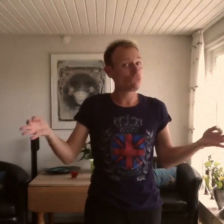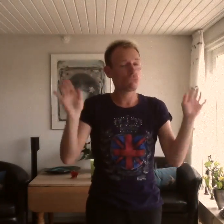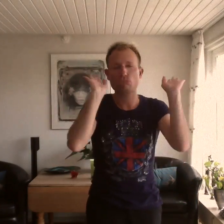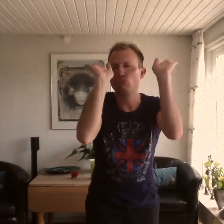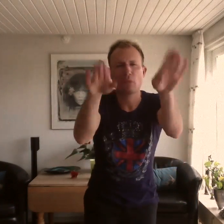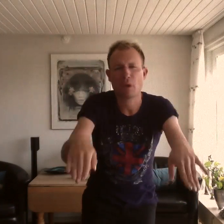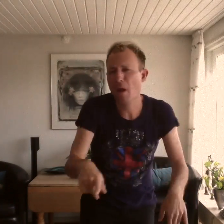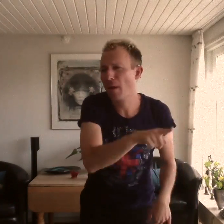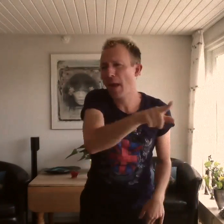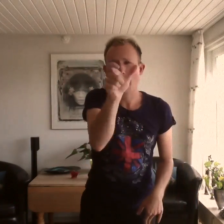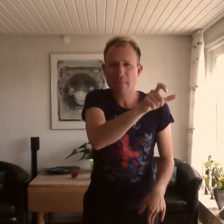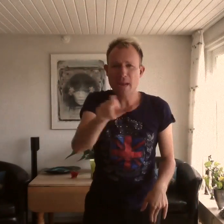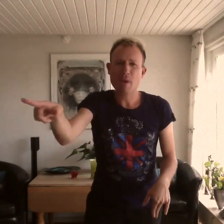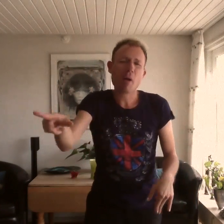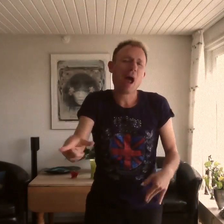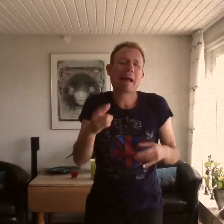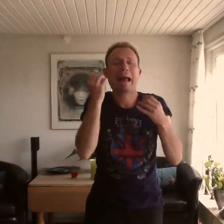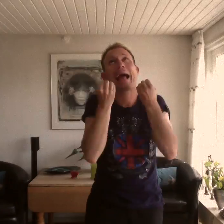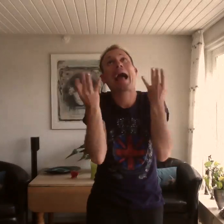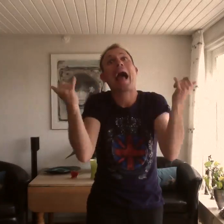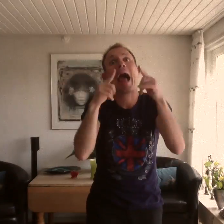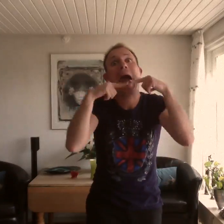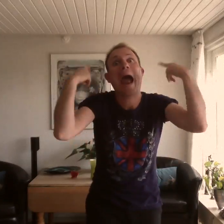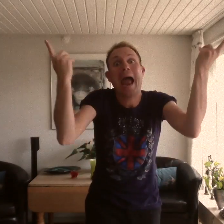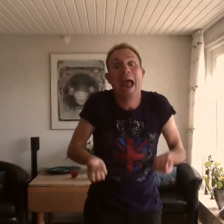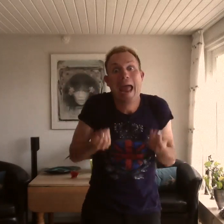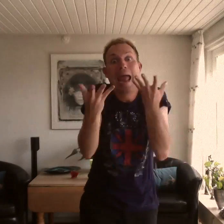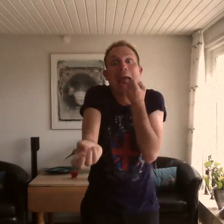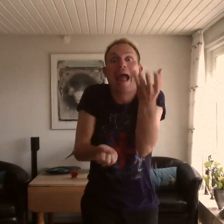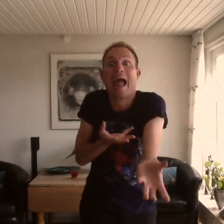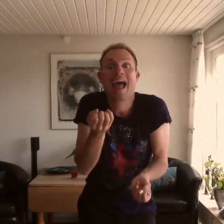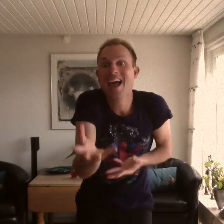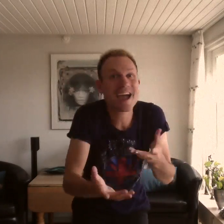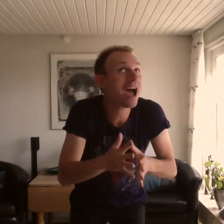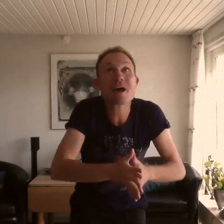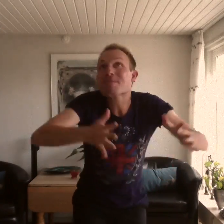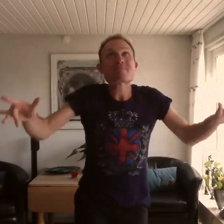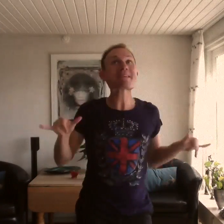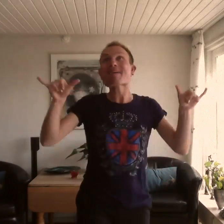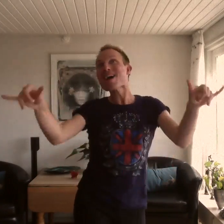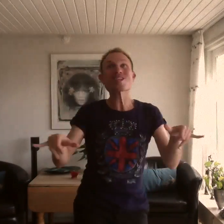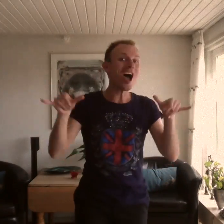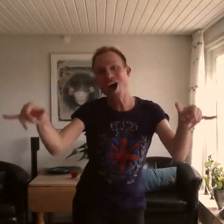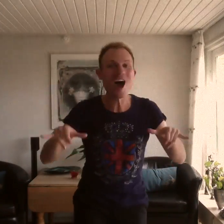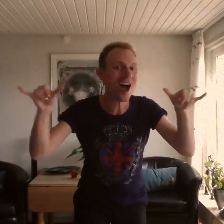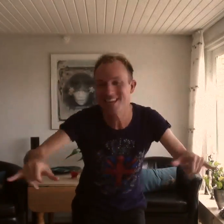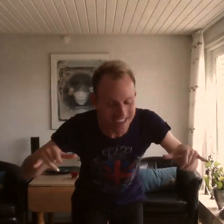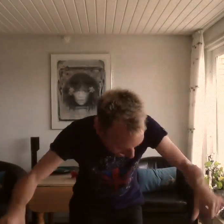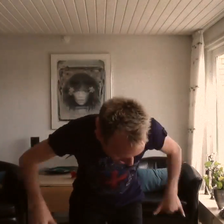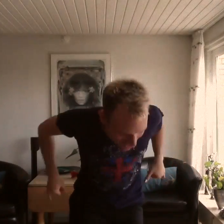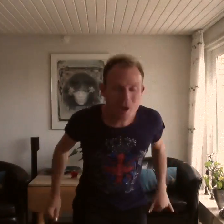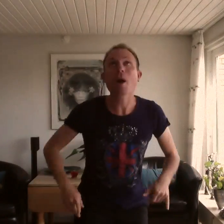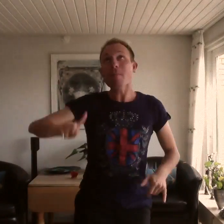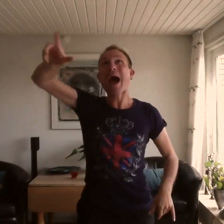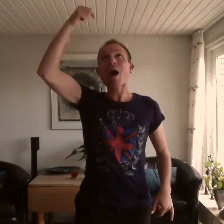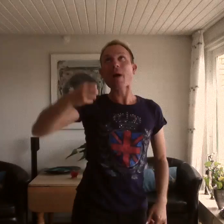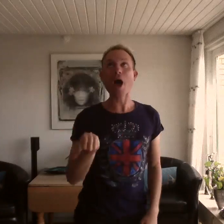you've got no money. People on the river are happy to give. We will keep on turning. We will keep Keep